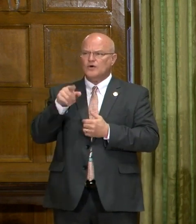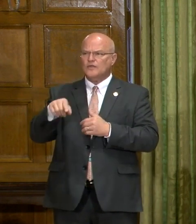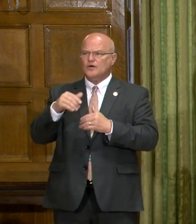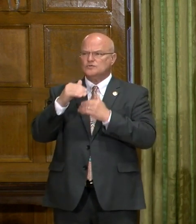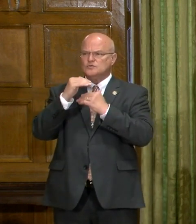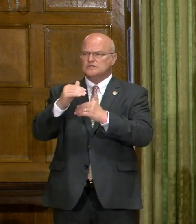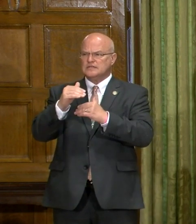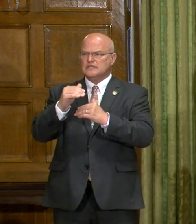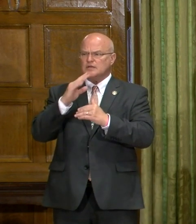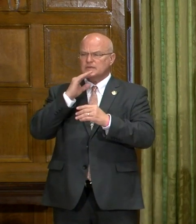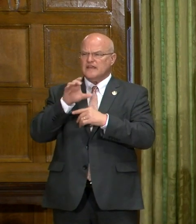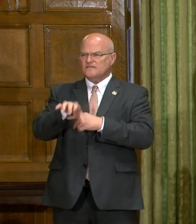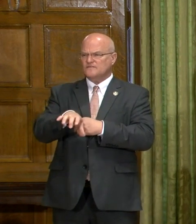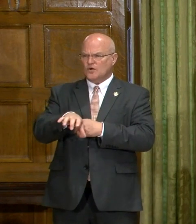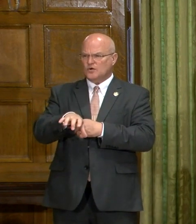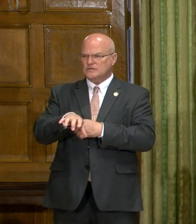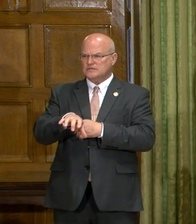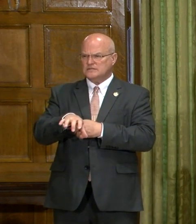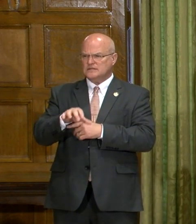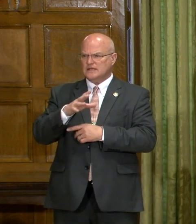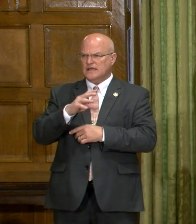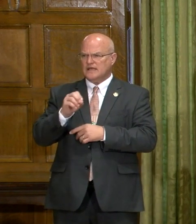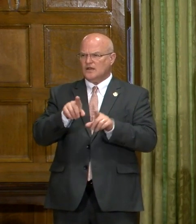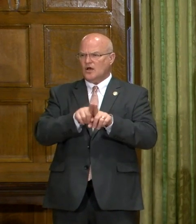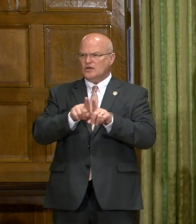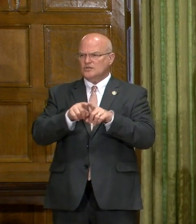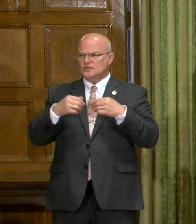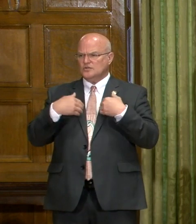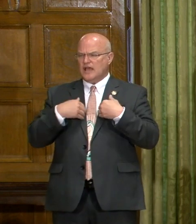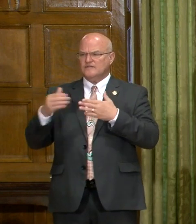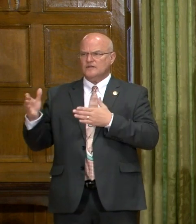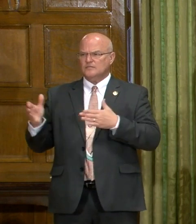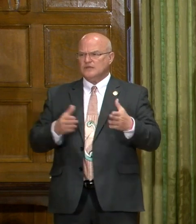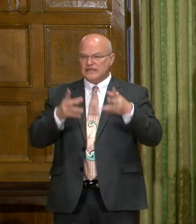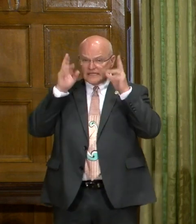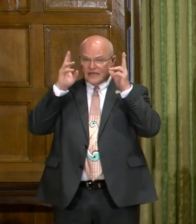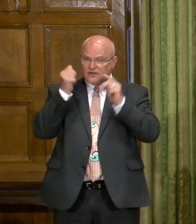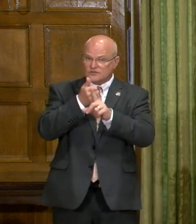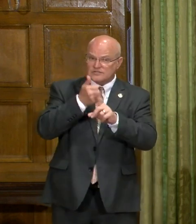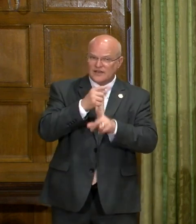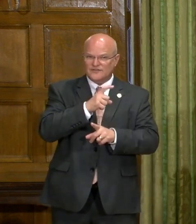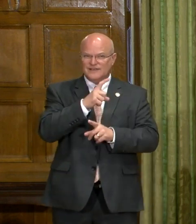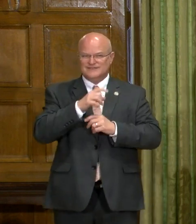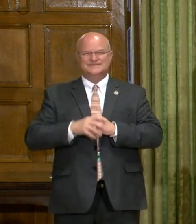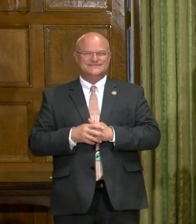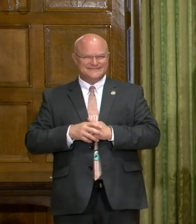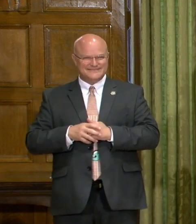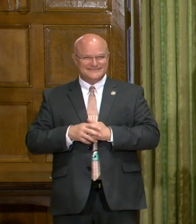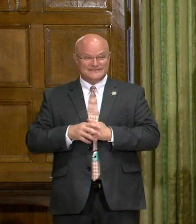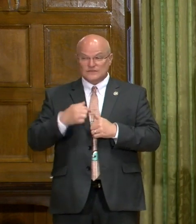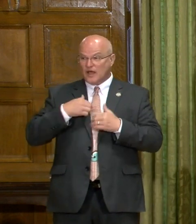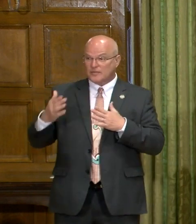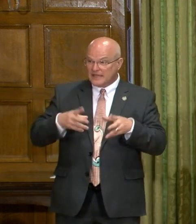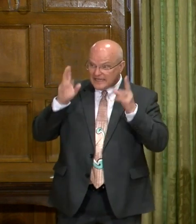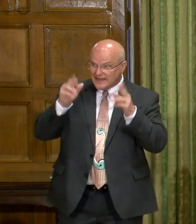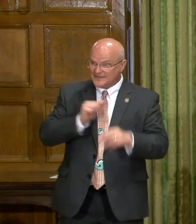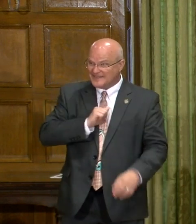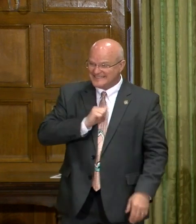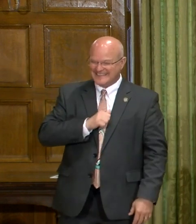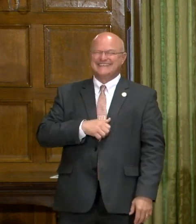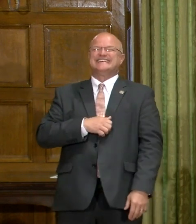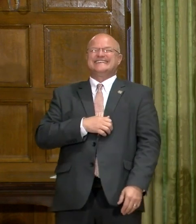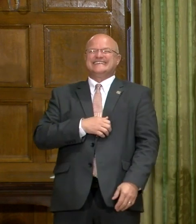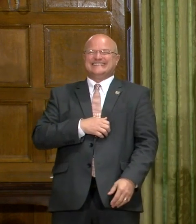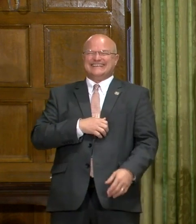restrictions be enforced? And also, do you have plans to get a haircut? Do I have plans to get a haircut?